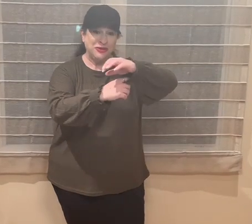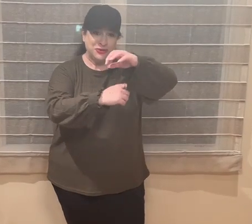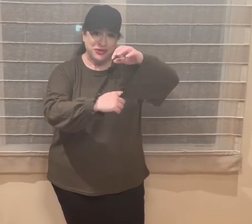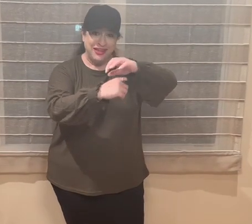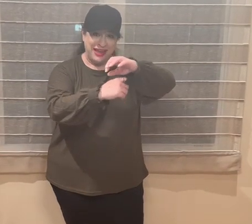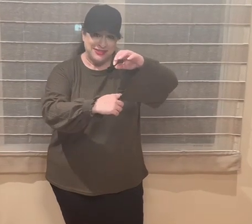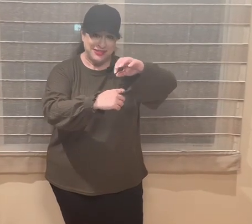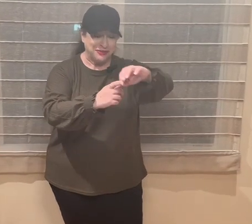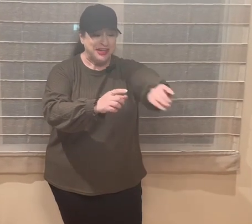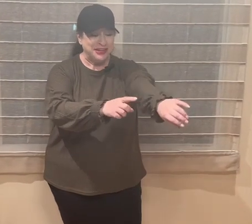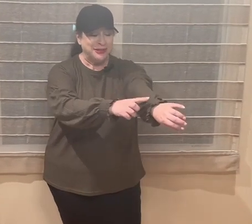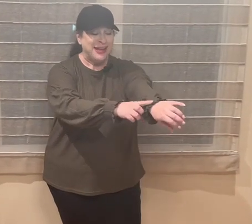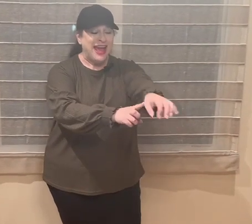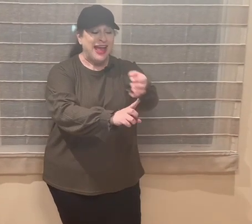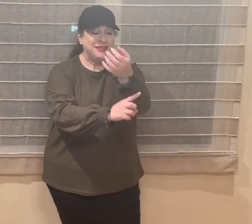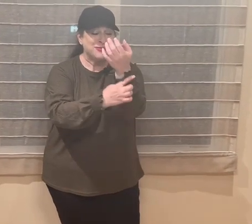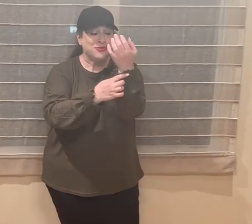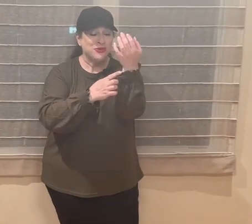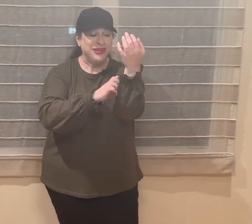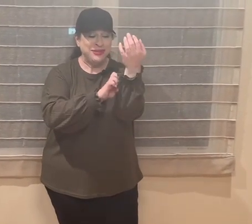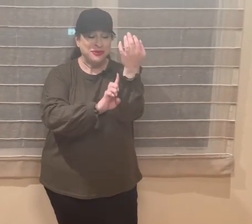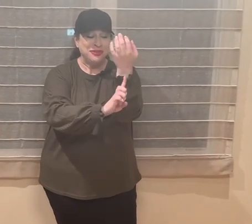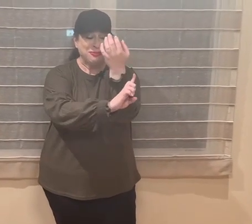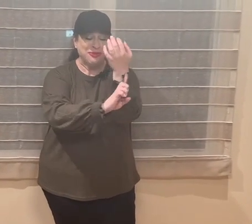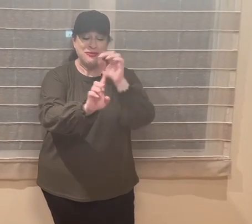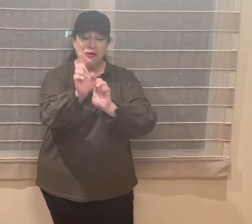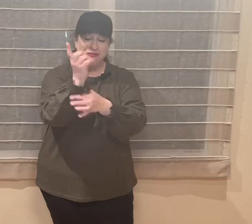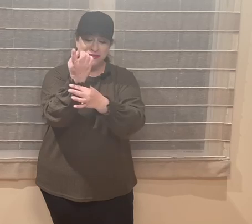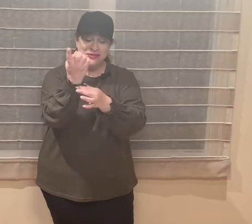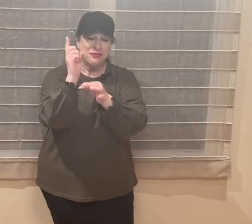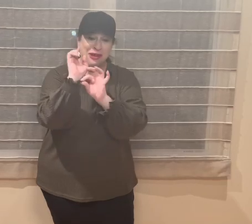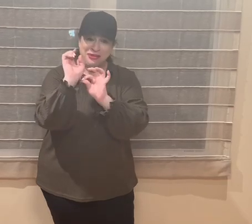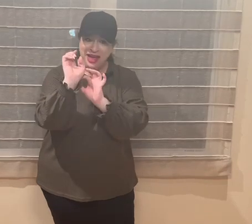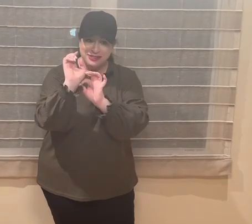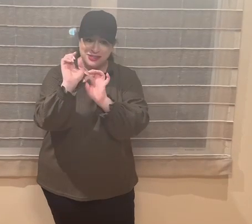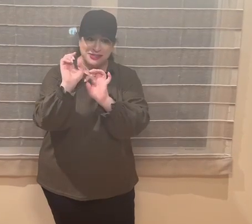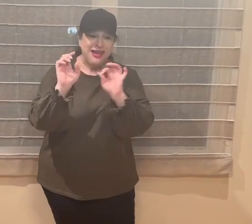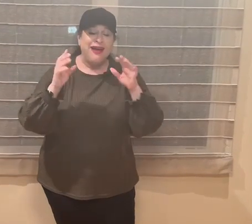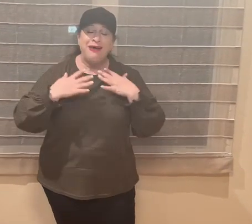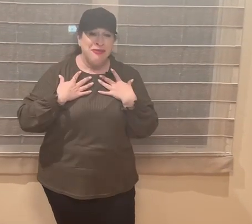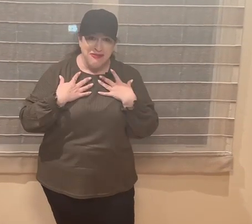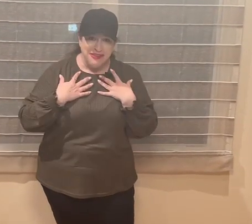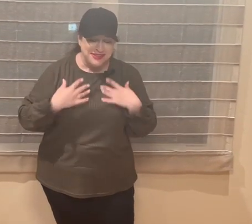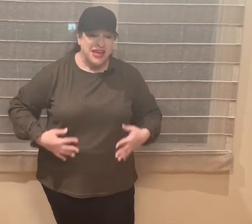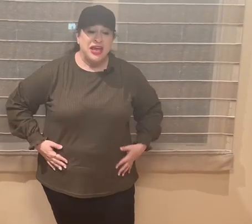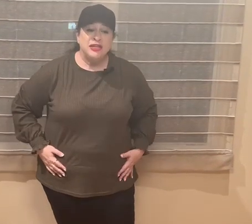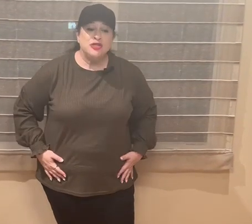cool elastic right here and these really really pretty ruffles around the edges. I'm loving this. It is